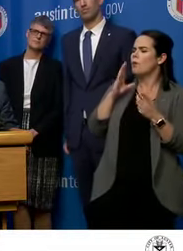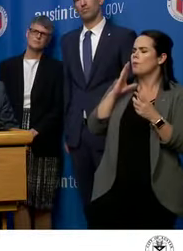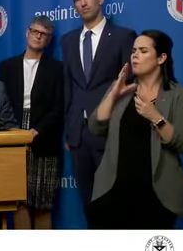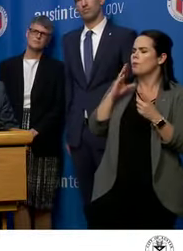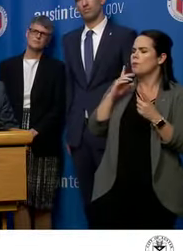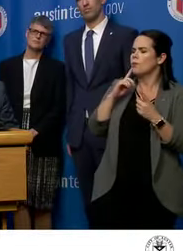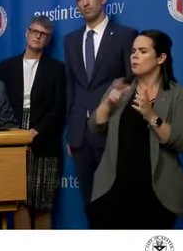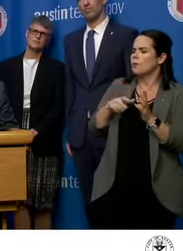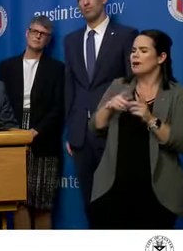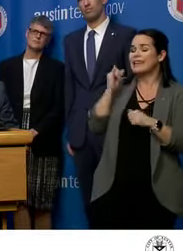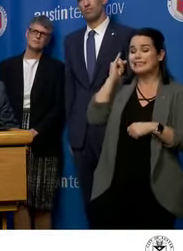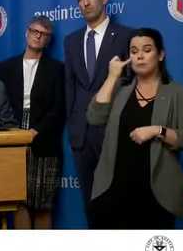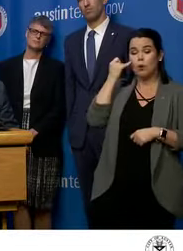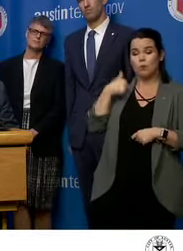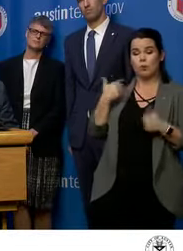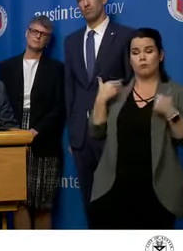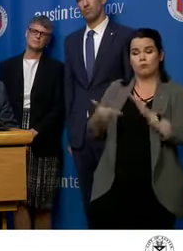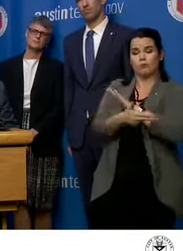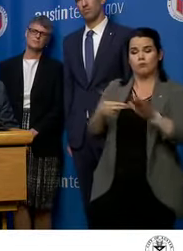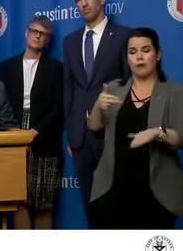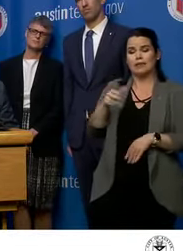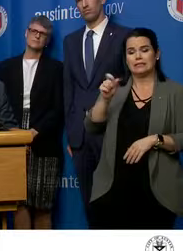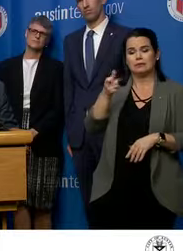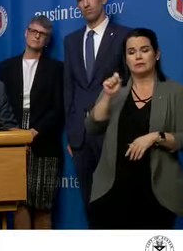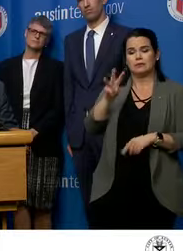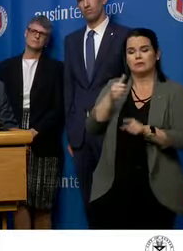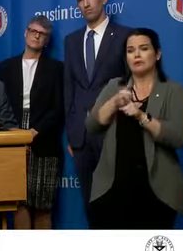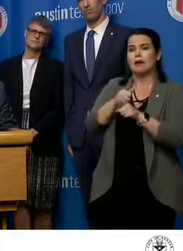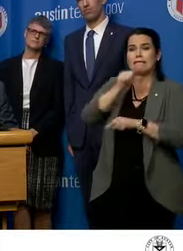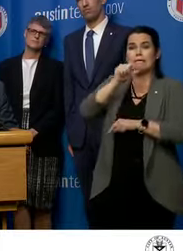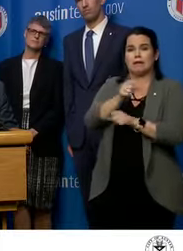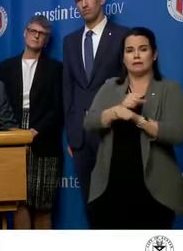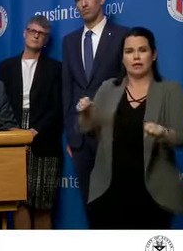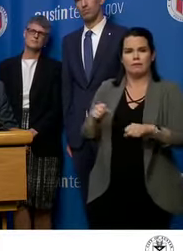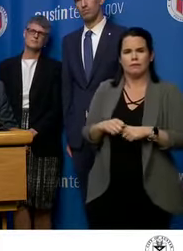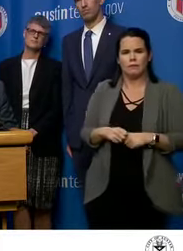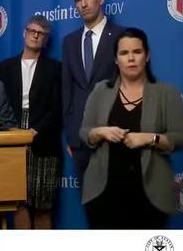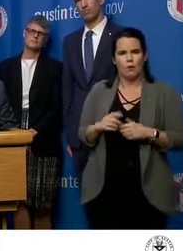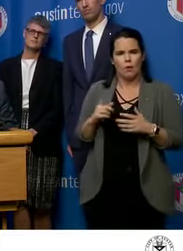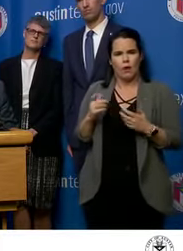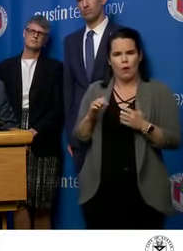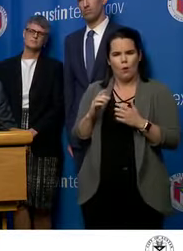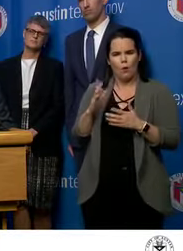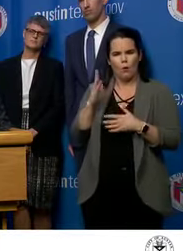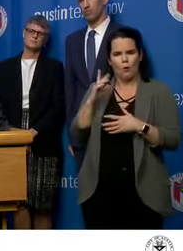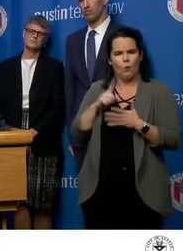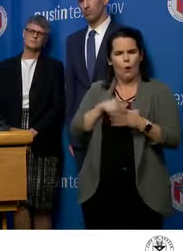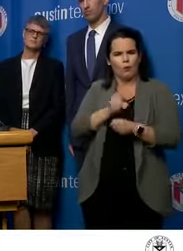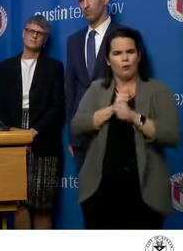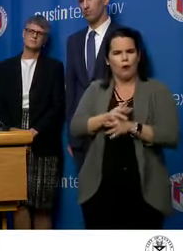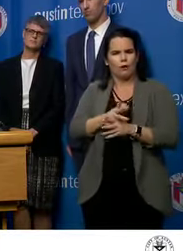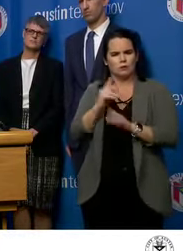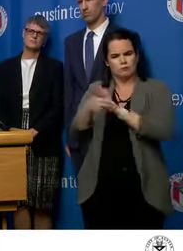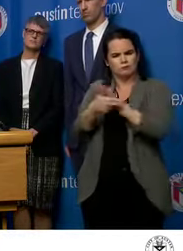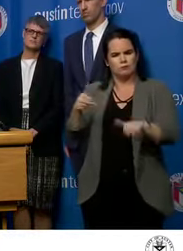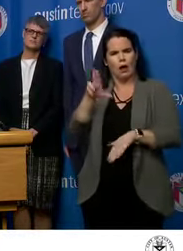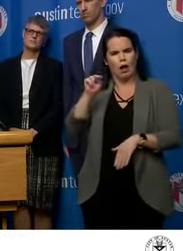how does that cancellation work? Is it something that you guys recommend to the city and they go from there? Uh, so